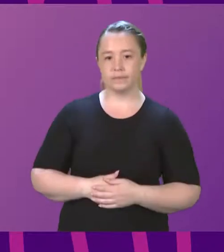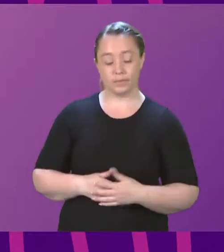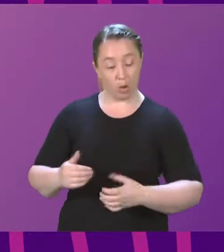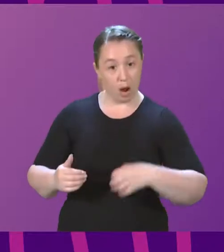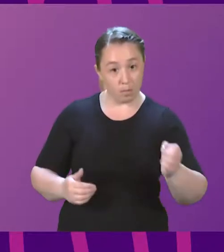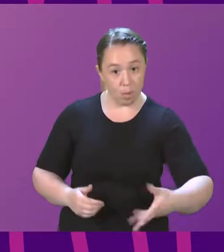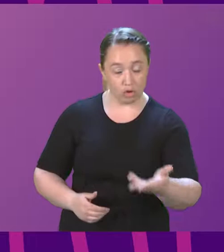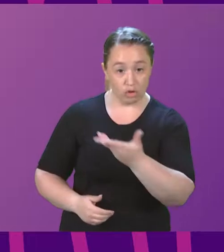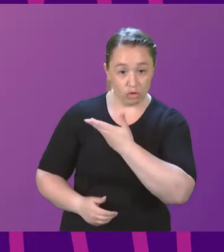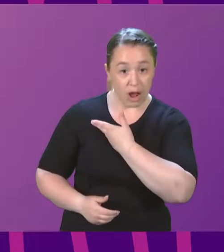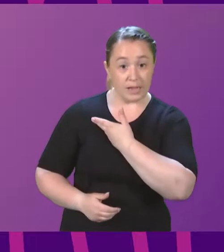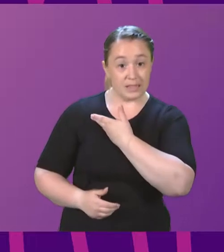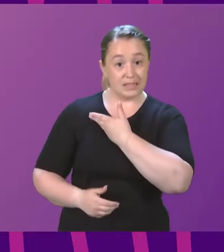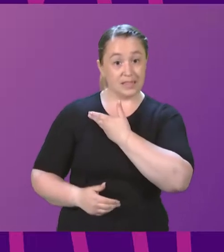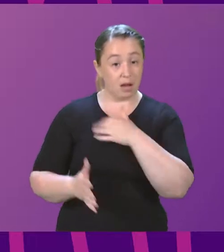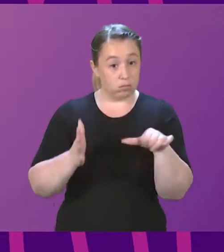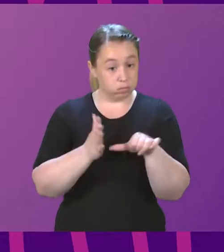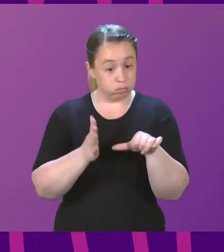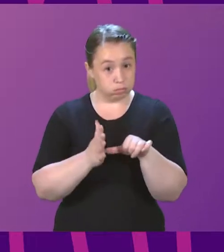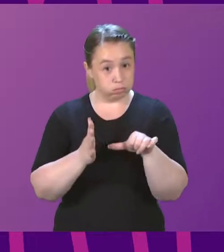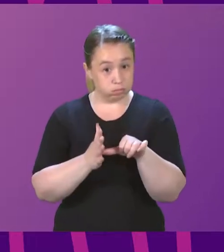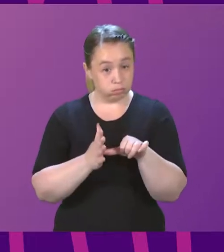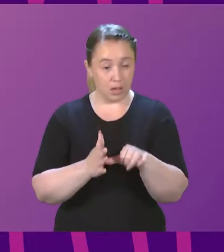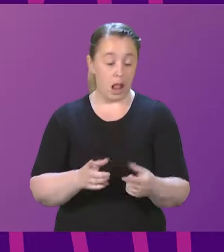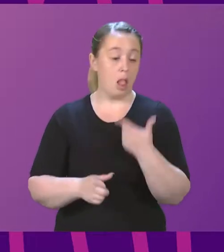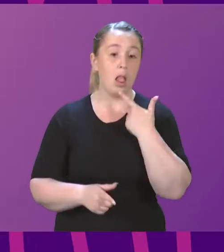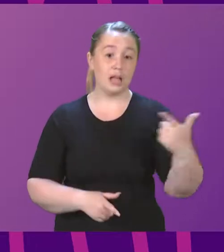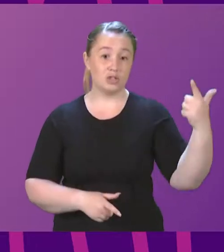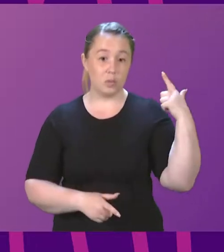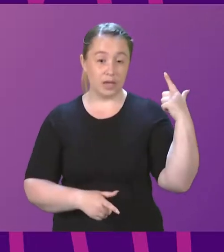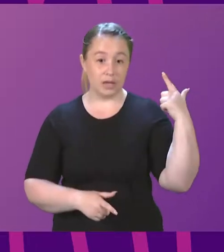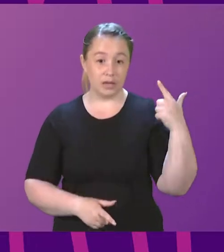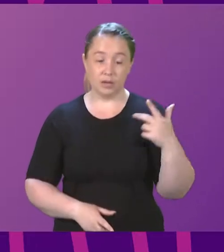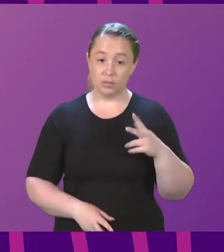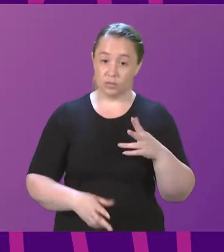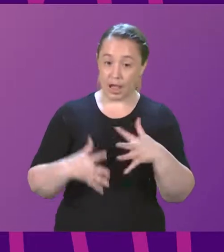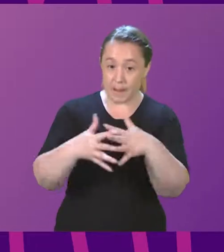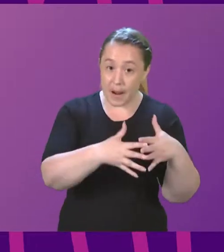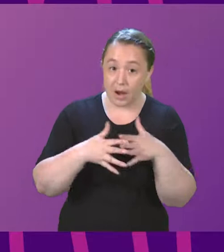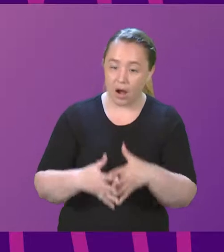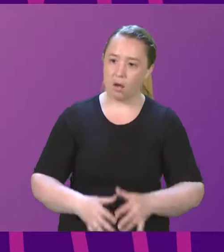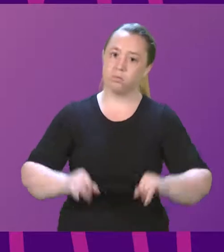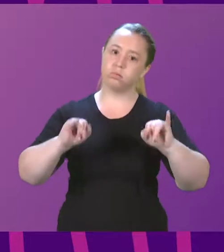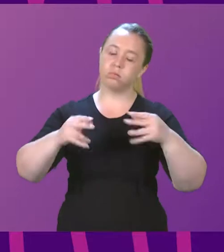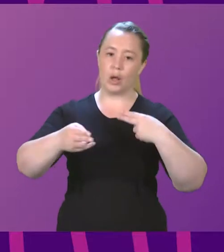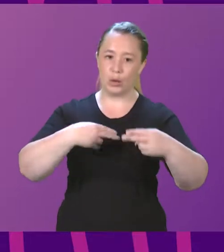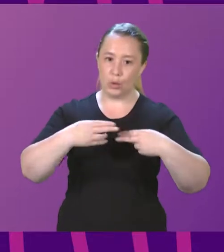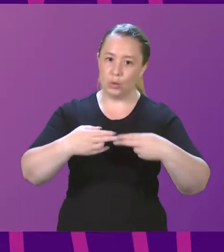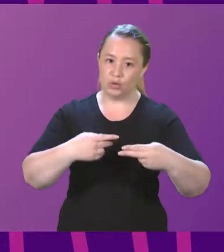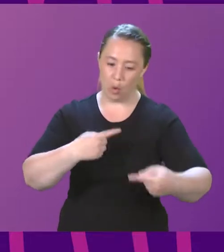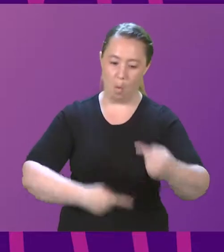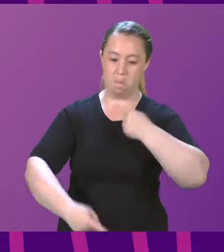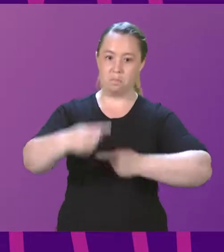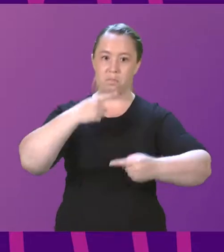rights are under attack in many countries, and last week we saw a devastating rollback of reproductive rights in the USA, and I am sure this Chamber would like to send their